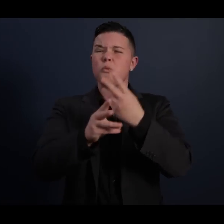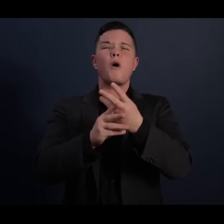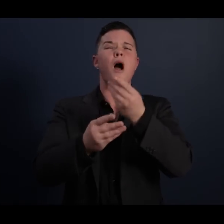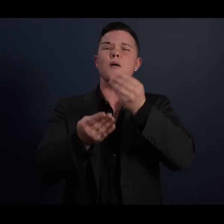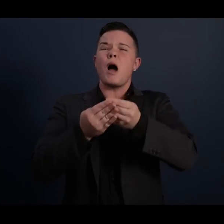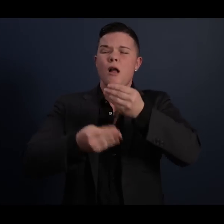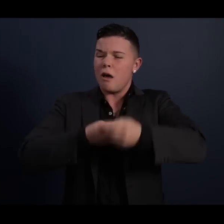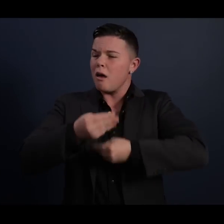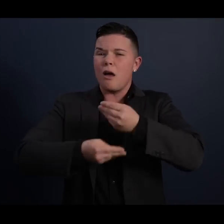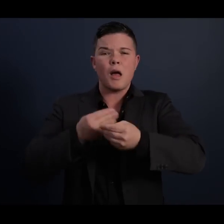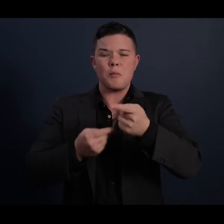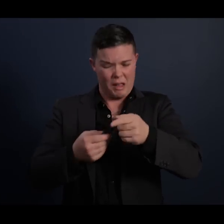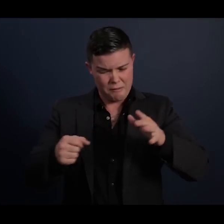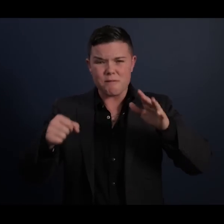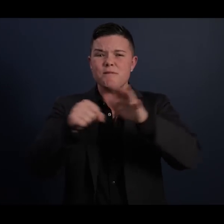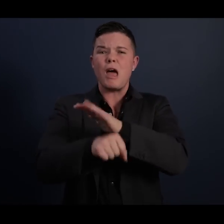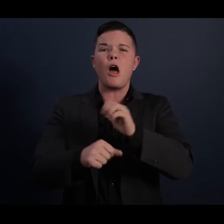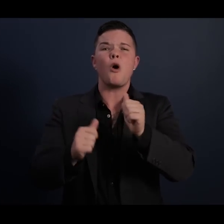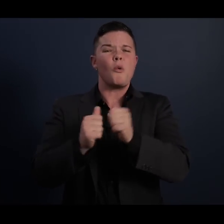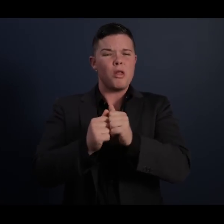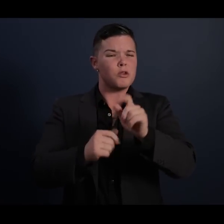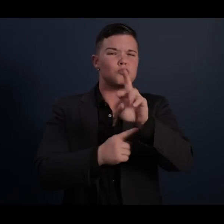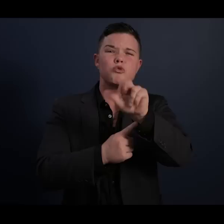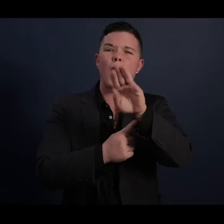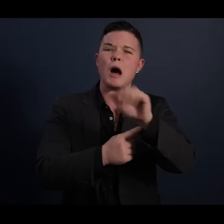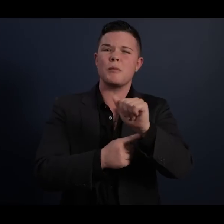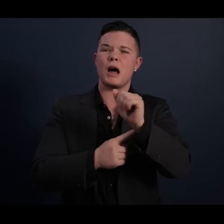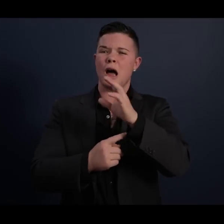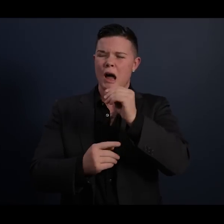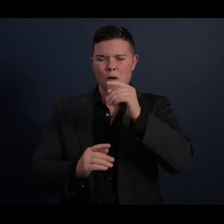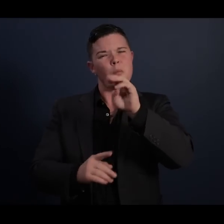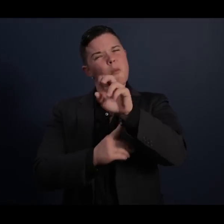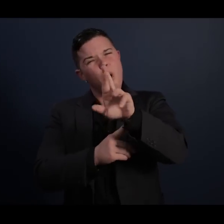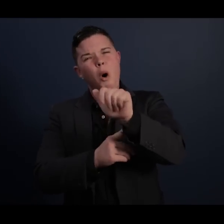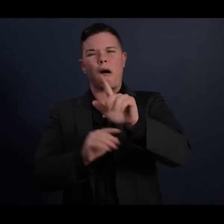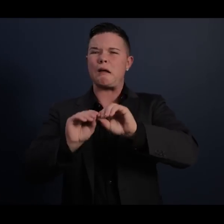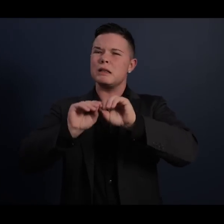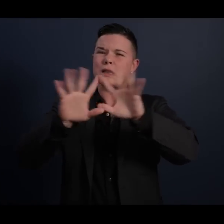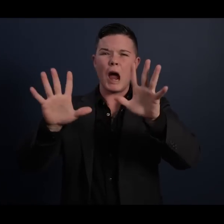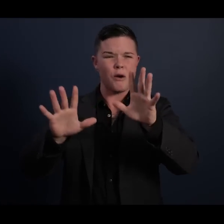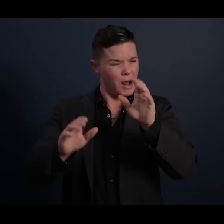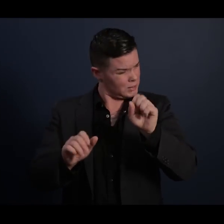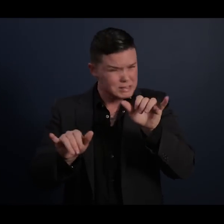as filled with drama and moral clarity as those that came before, but they are no less important.